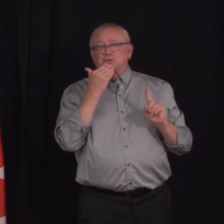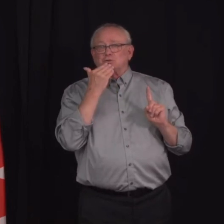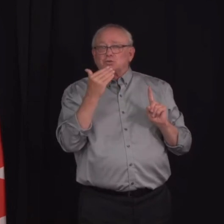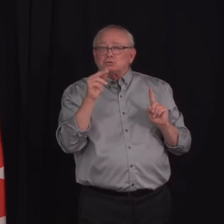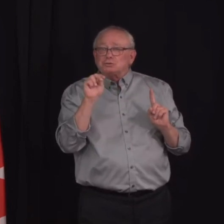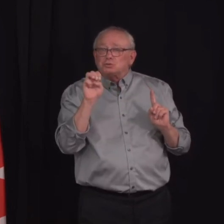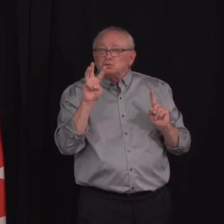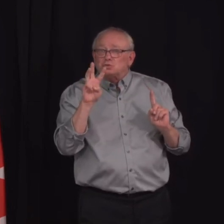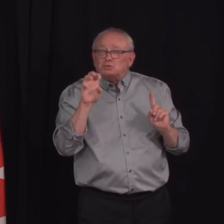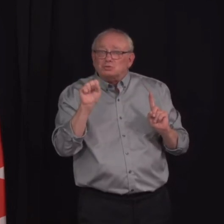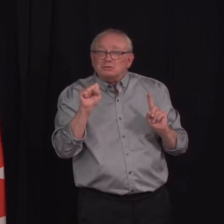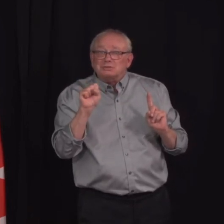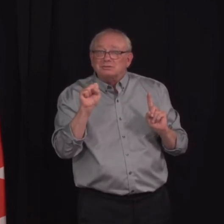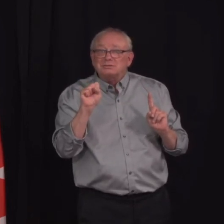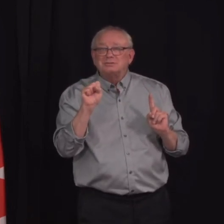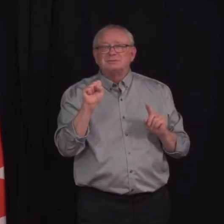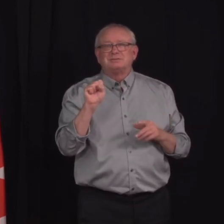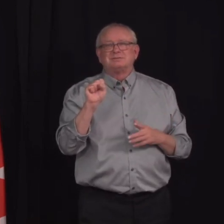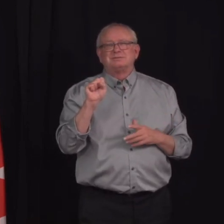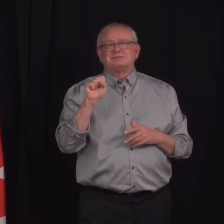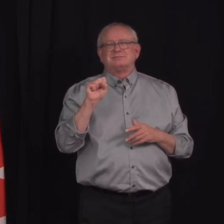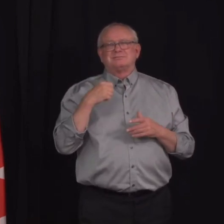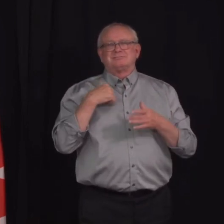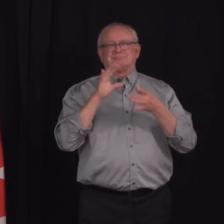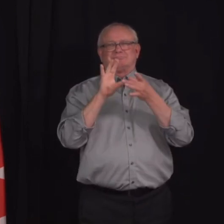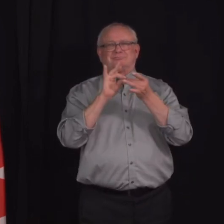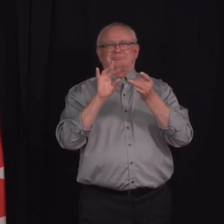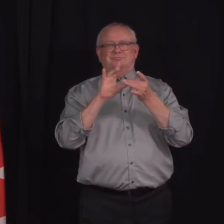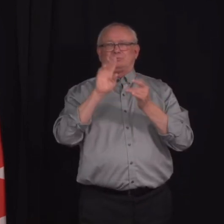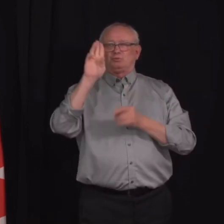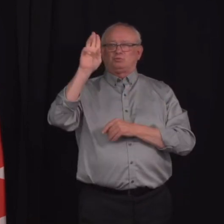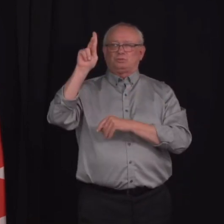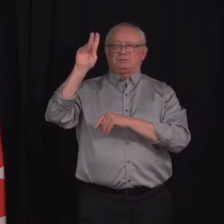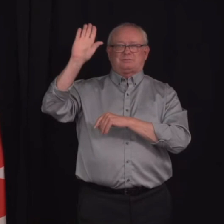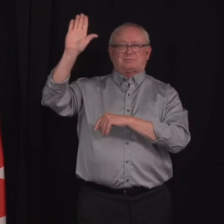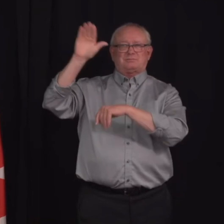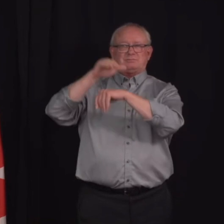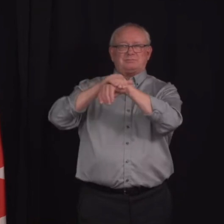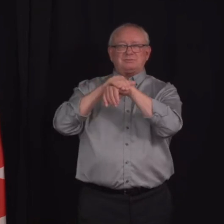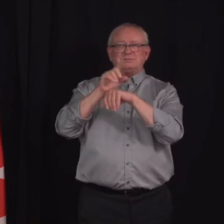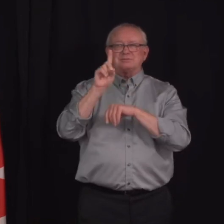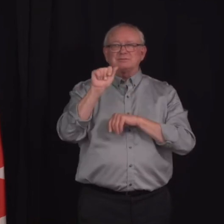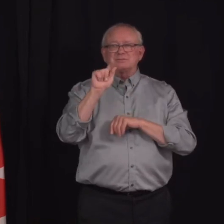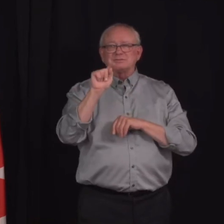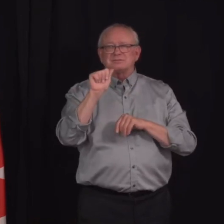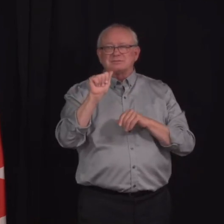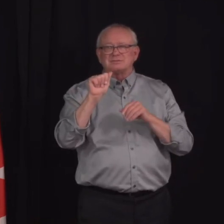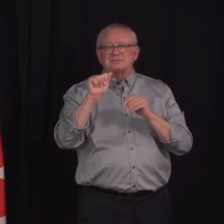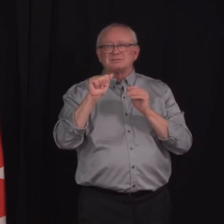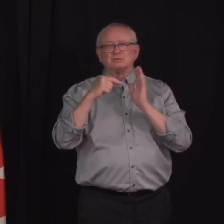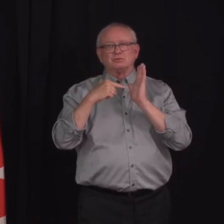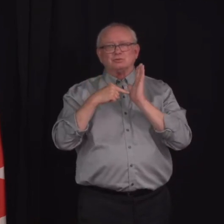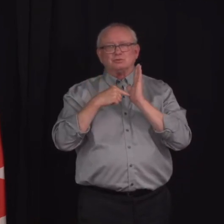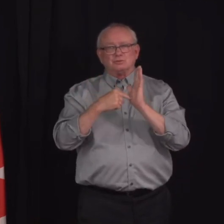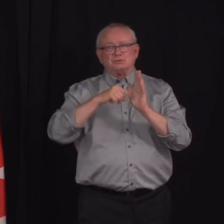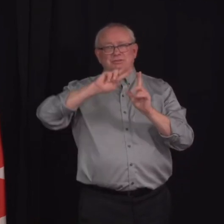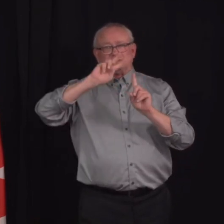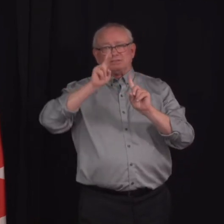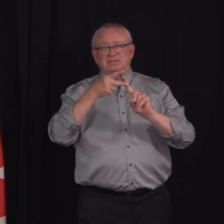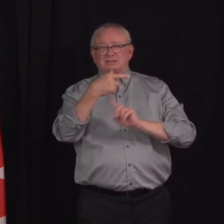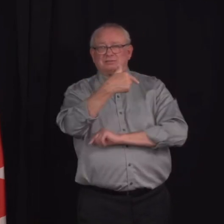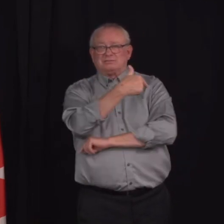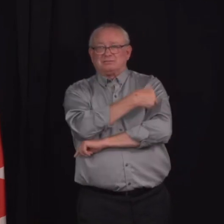like I mentioned today from the UK data, is that the vaccine, when people have received two doses, is still very effective.